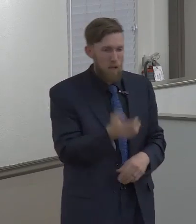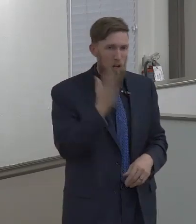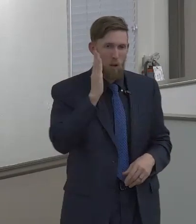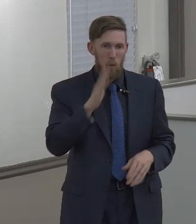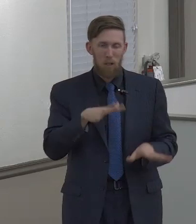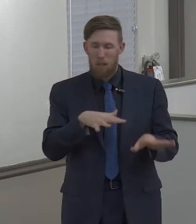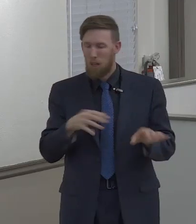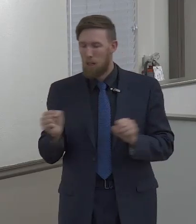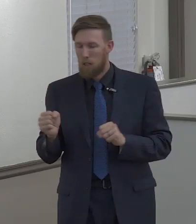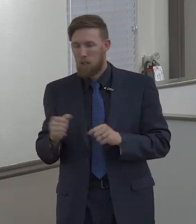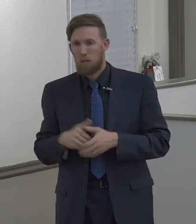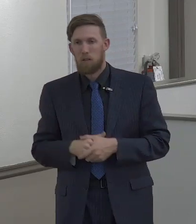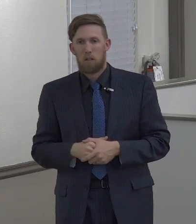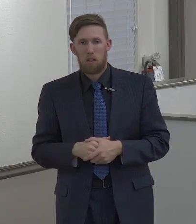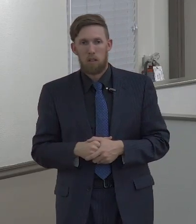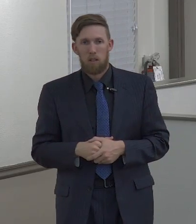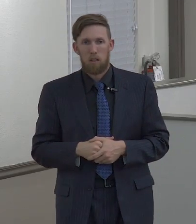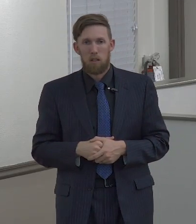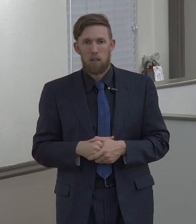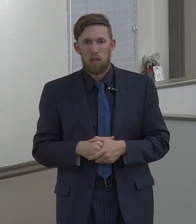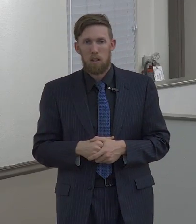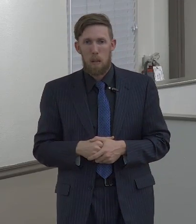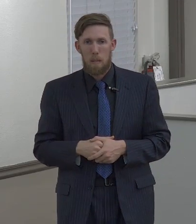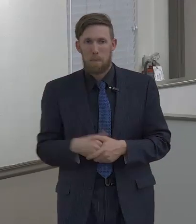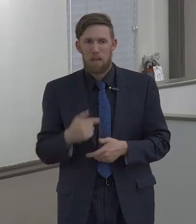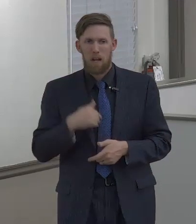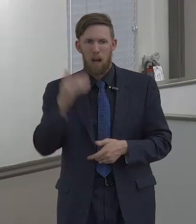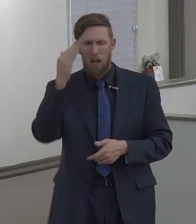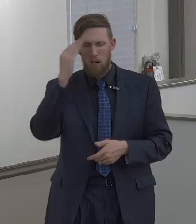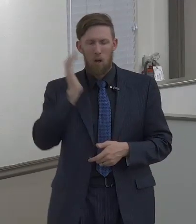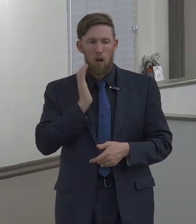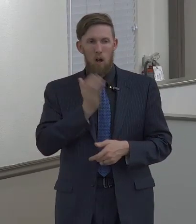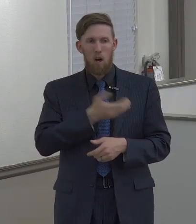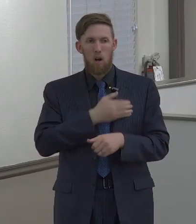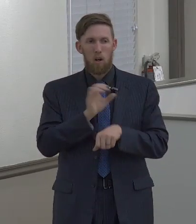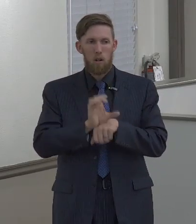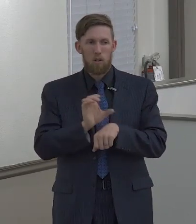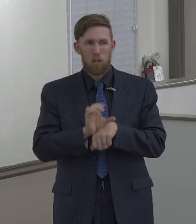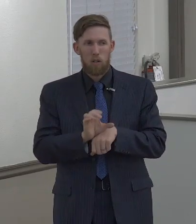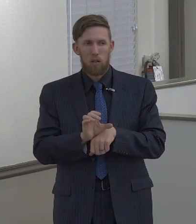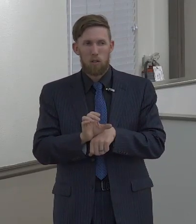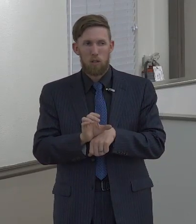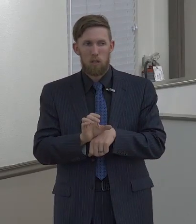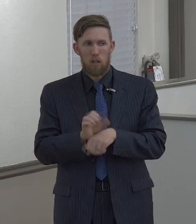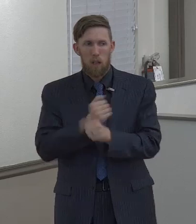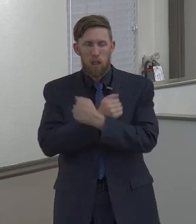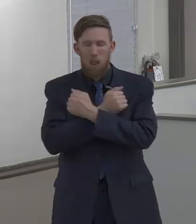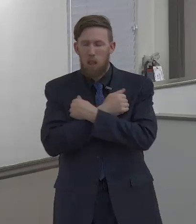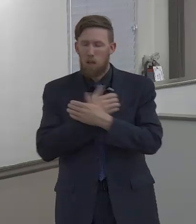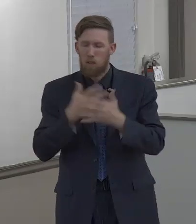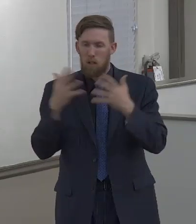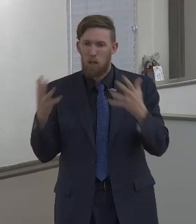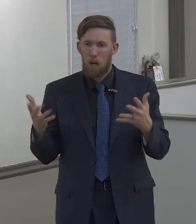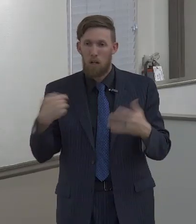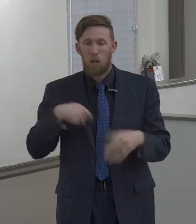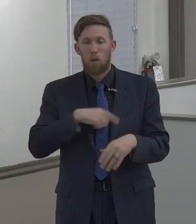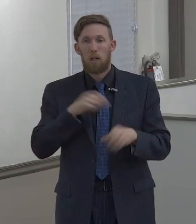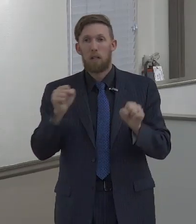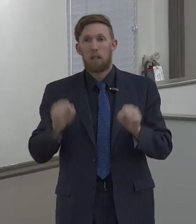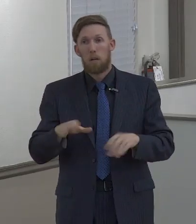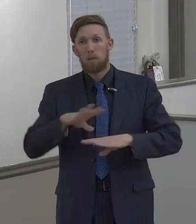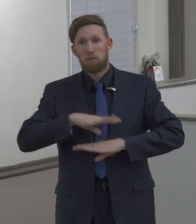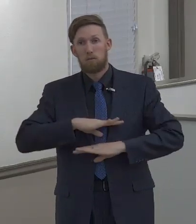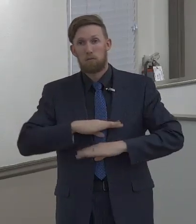love would prevent that I know I again I know this is a loving church and we can be content with where we are